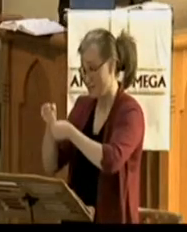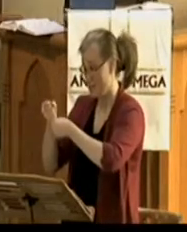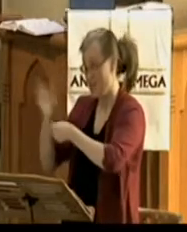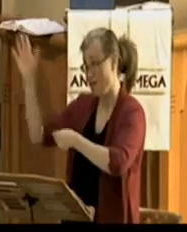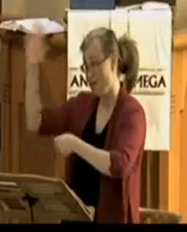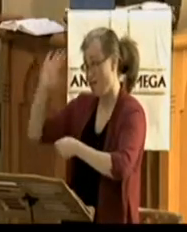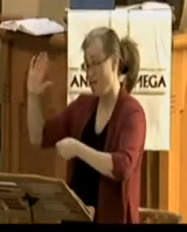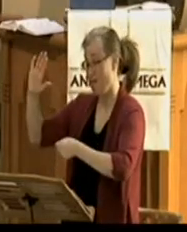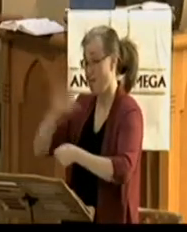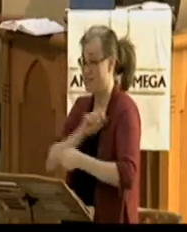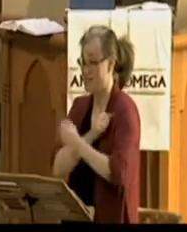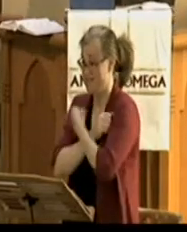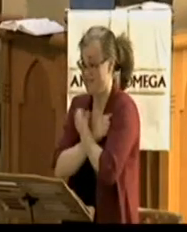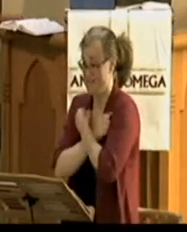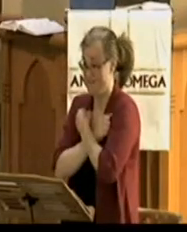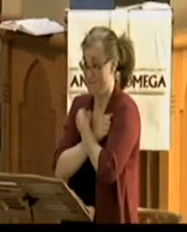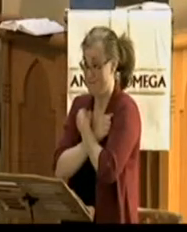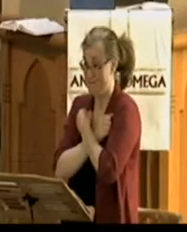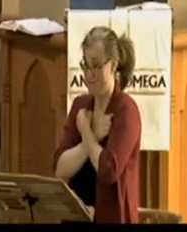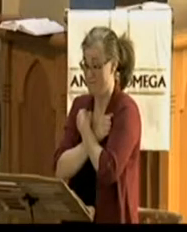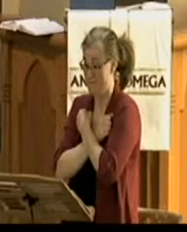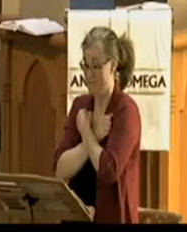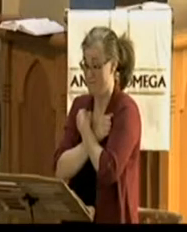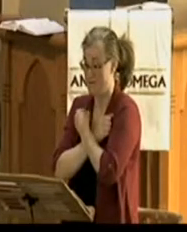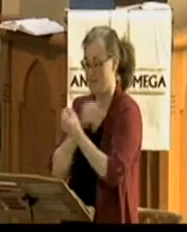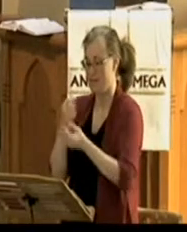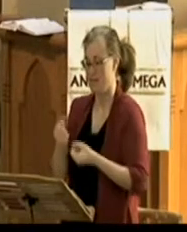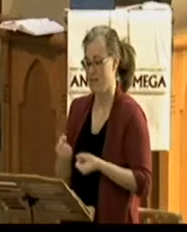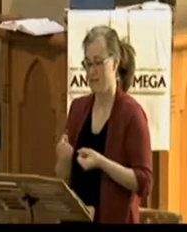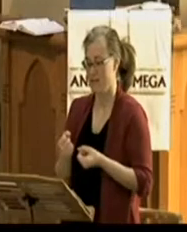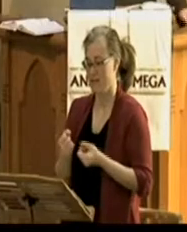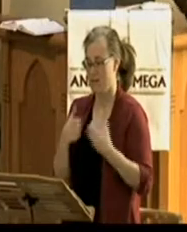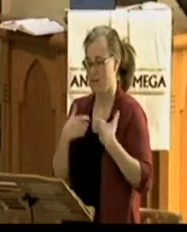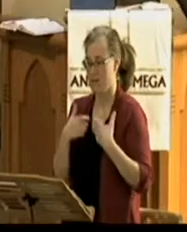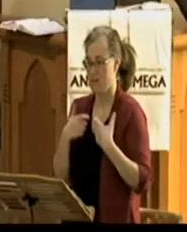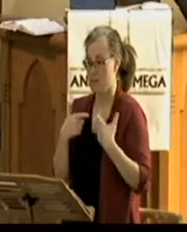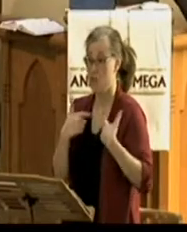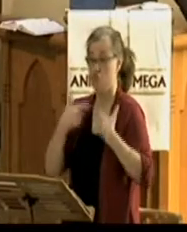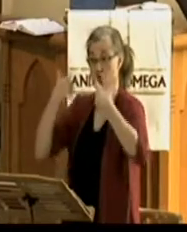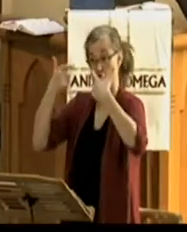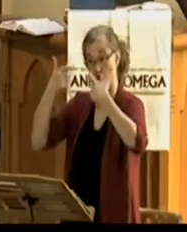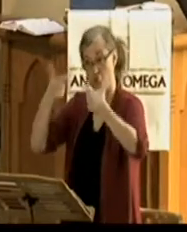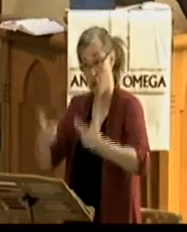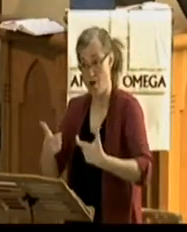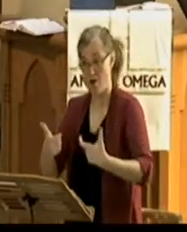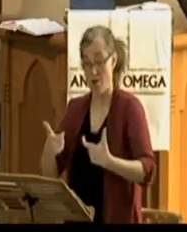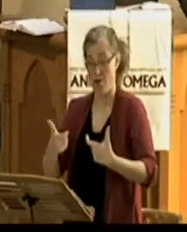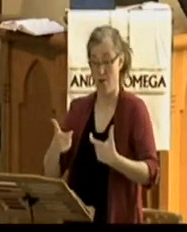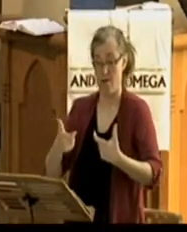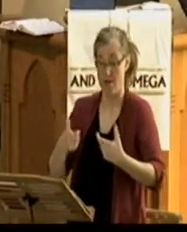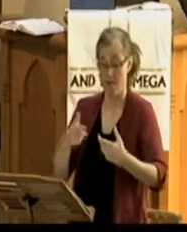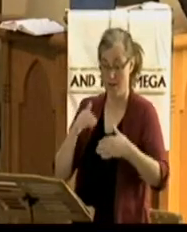ourselves with our doubts and our fears. And there's not a single doubt which God cannot shatter.